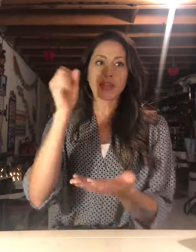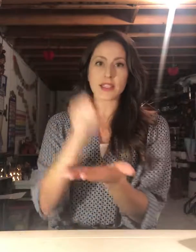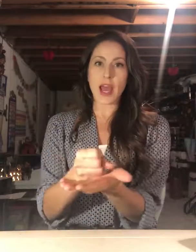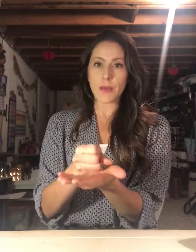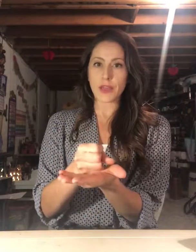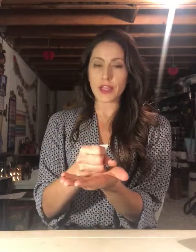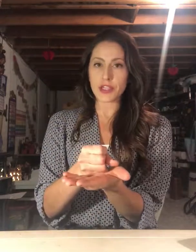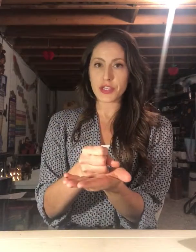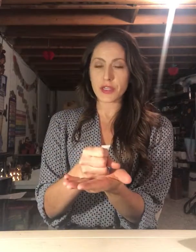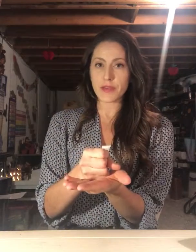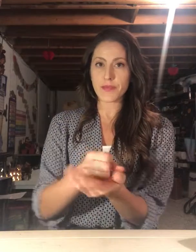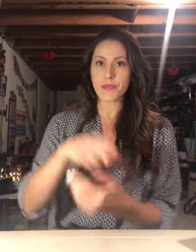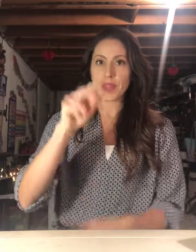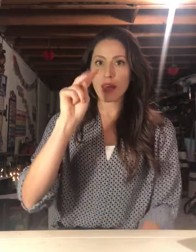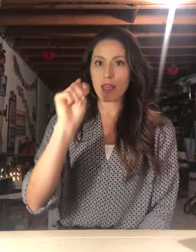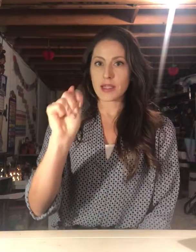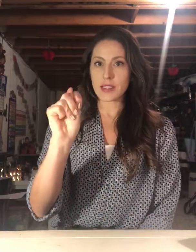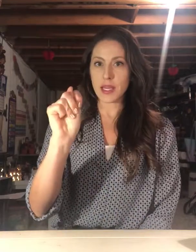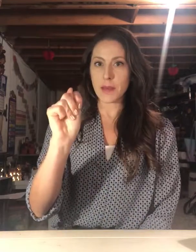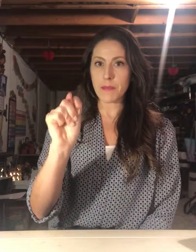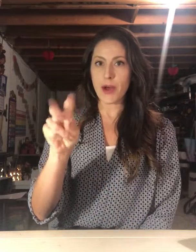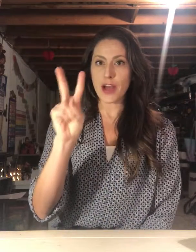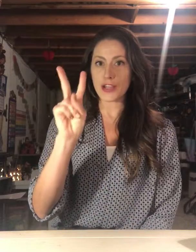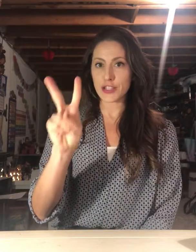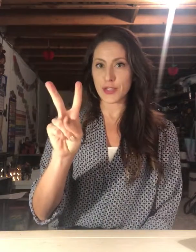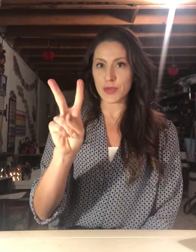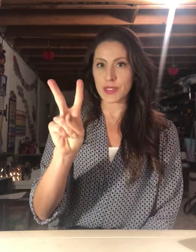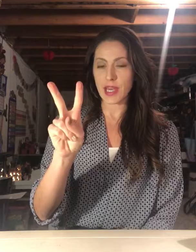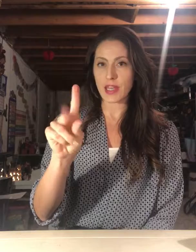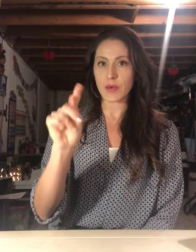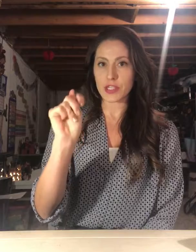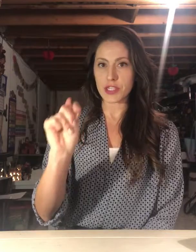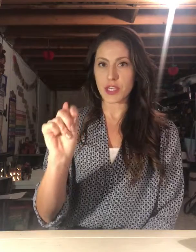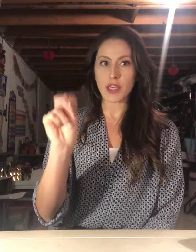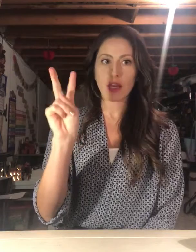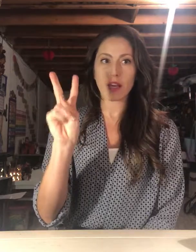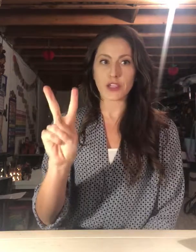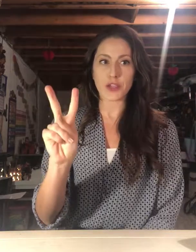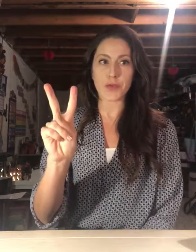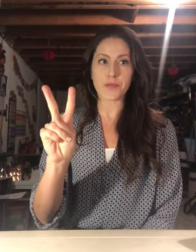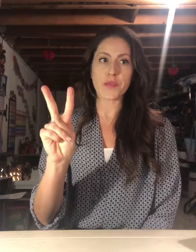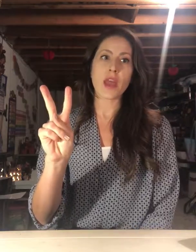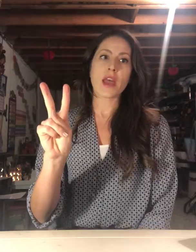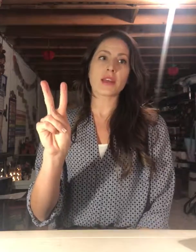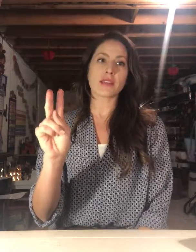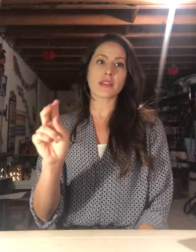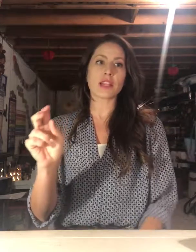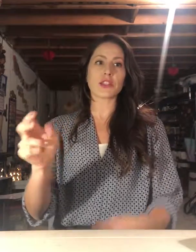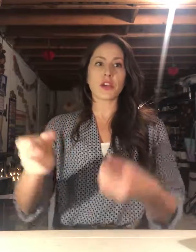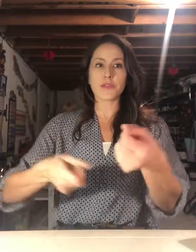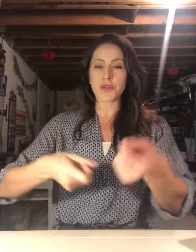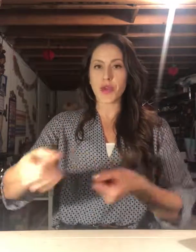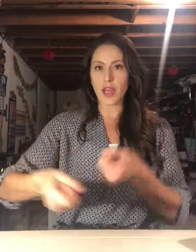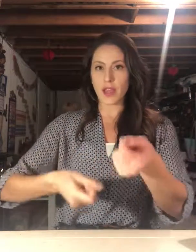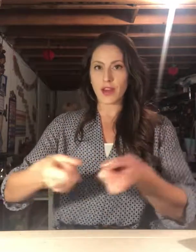established Timbuktu, sign language T and a 2. As the center of trade,